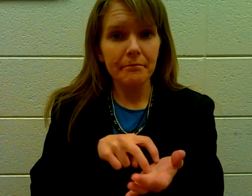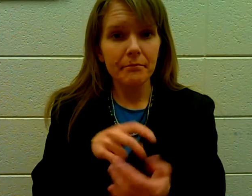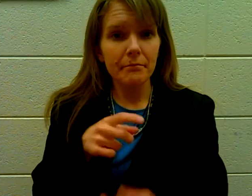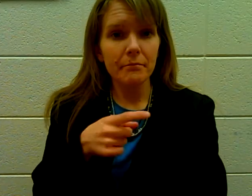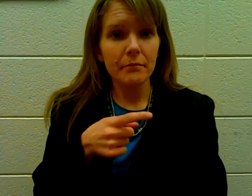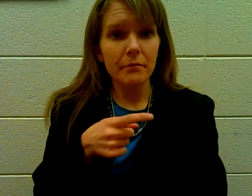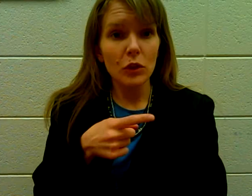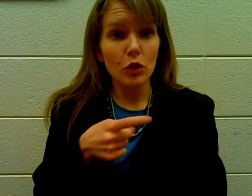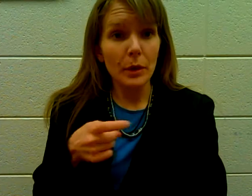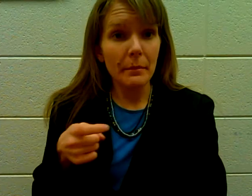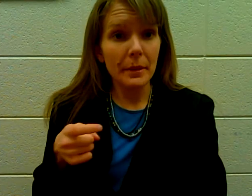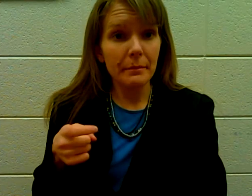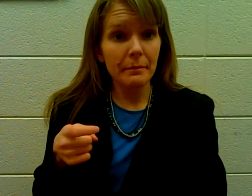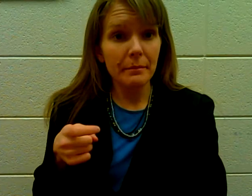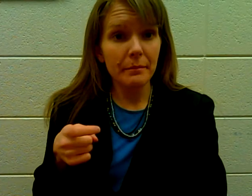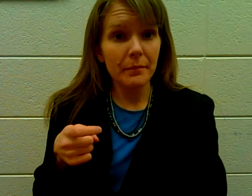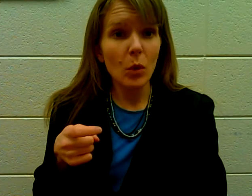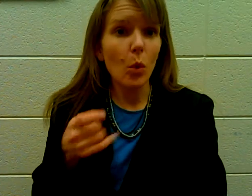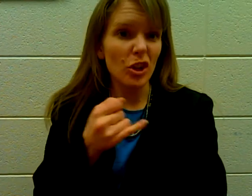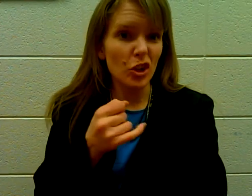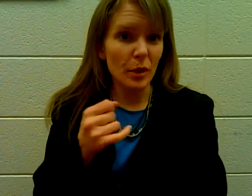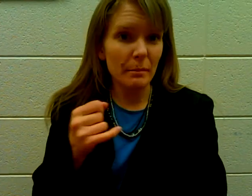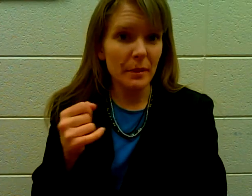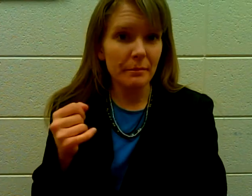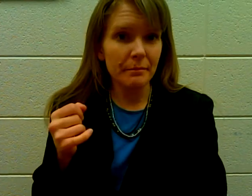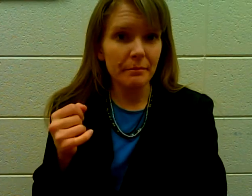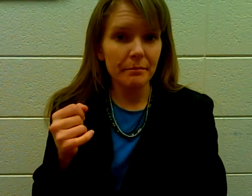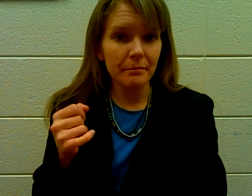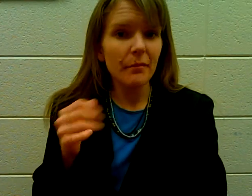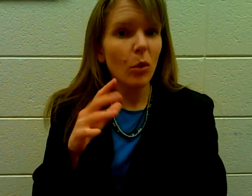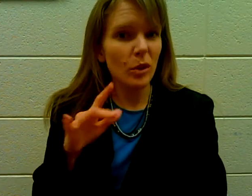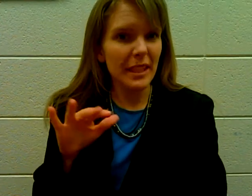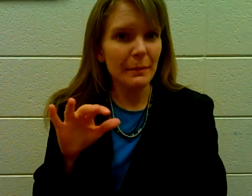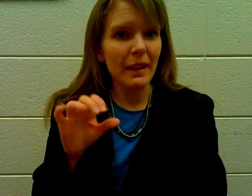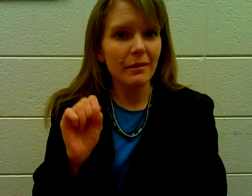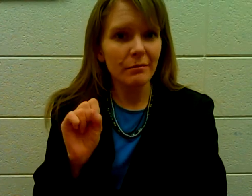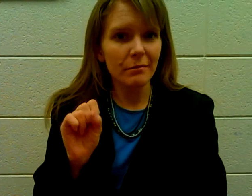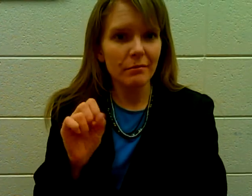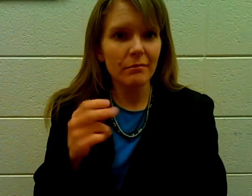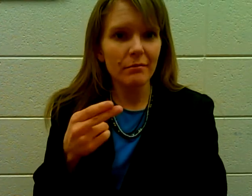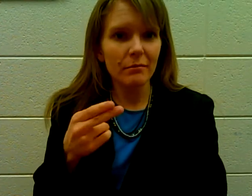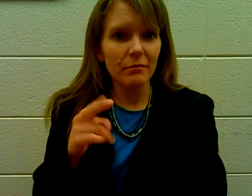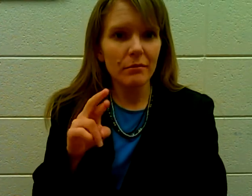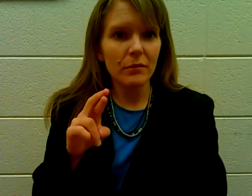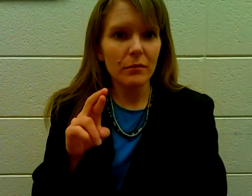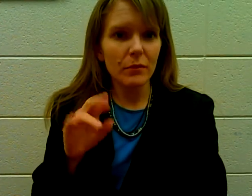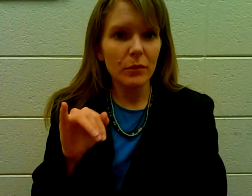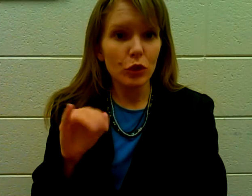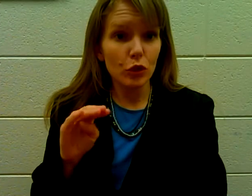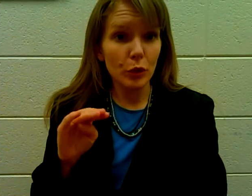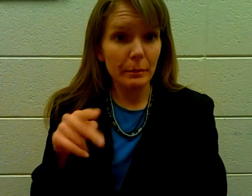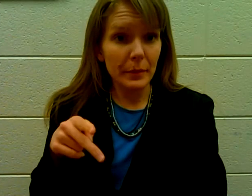Shrimp. Or shrimp. Shrimp. spell. Shrimp.